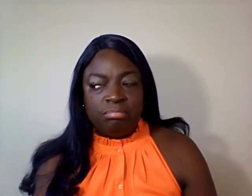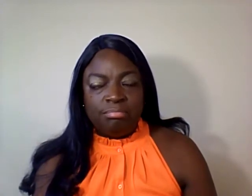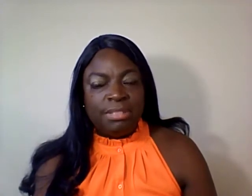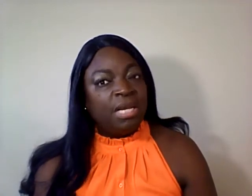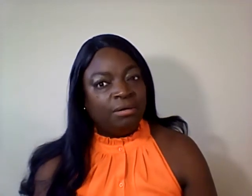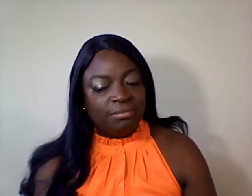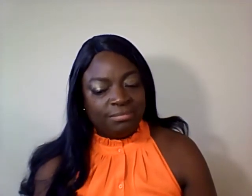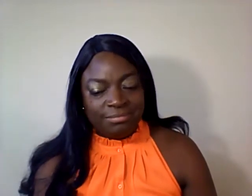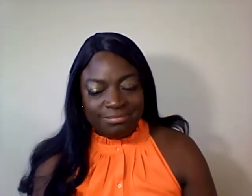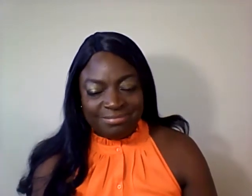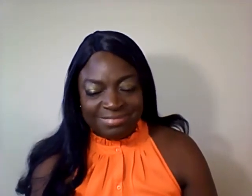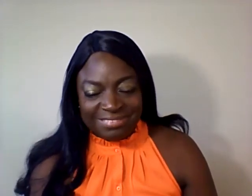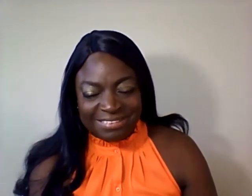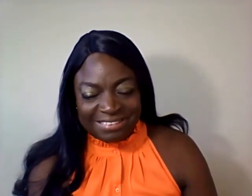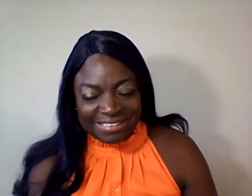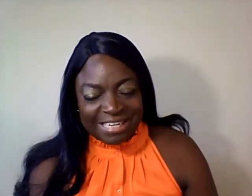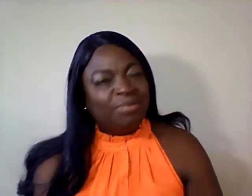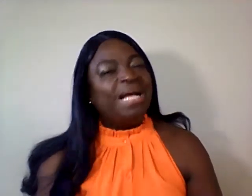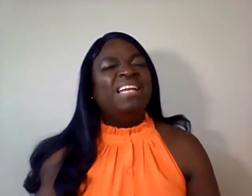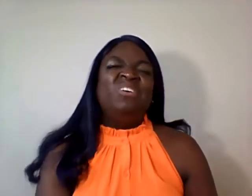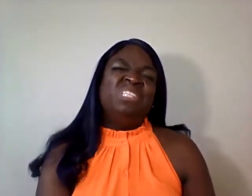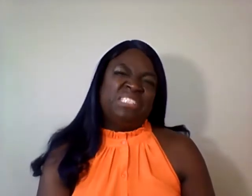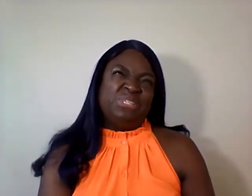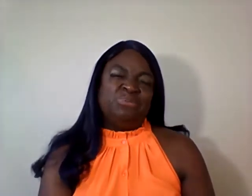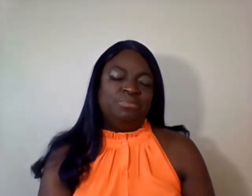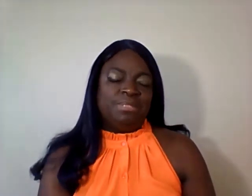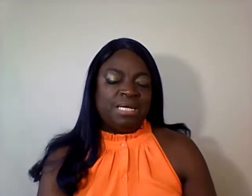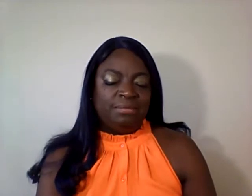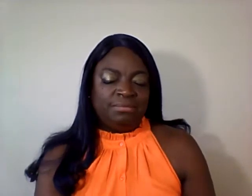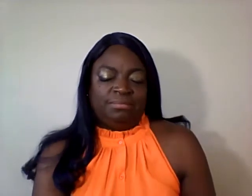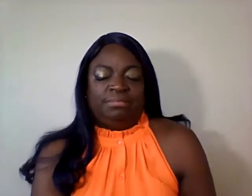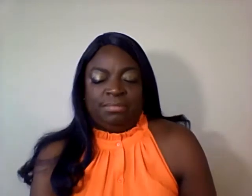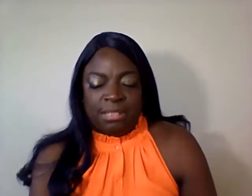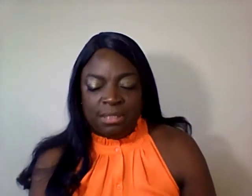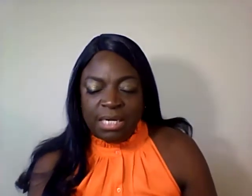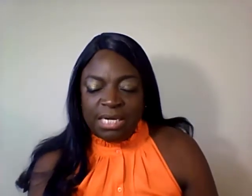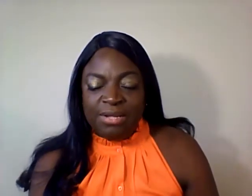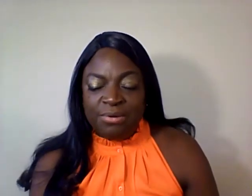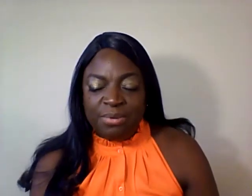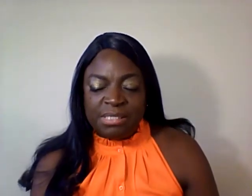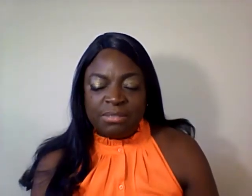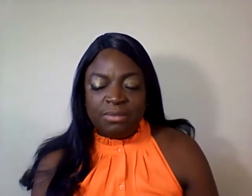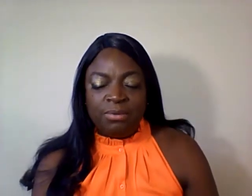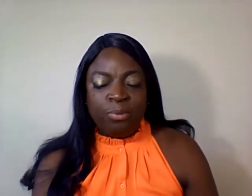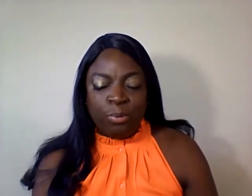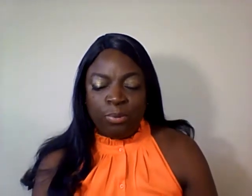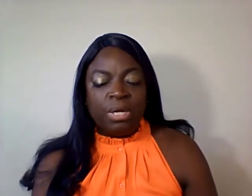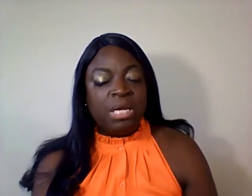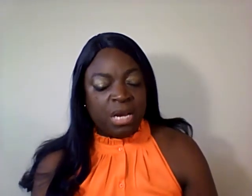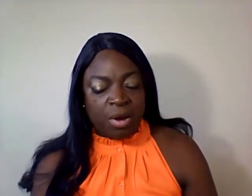No. I can hold a tune, but I don't know. Can you whistle? No.